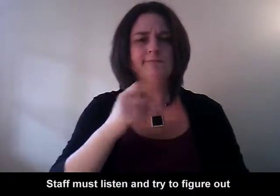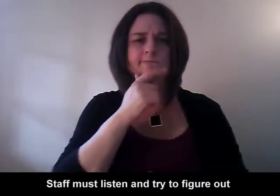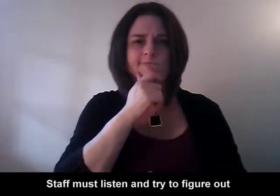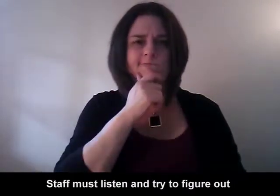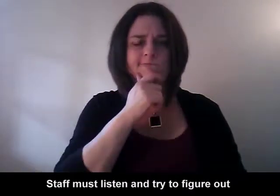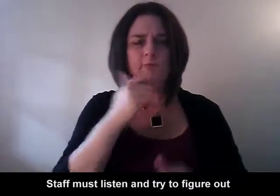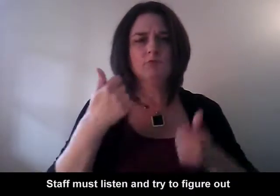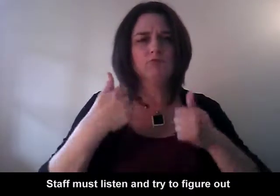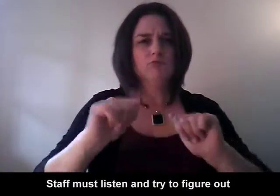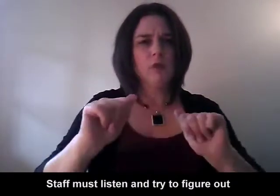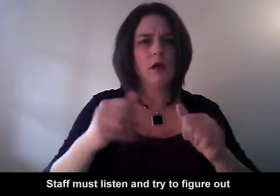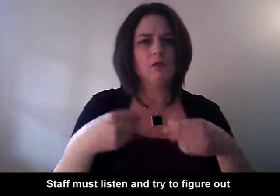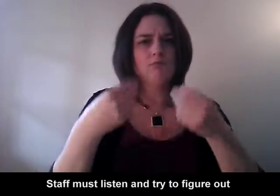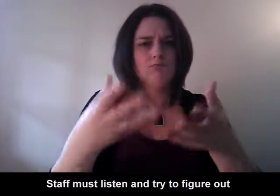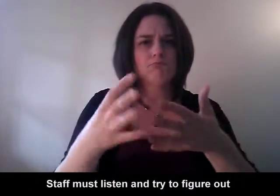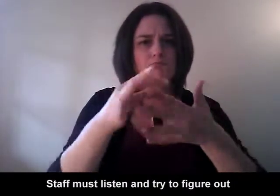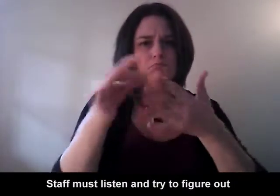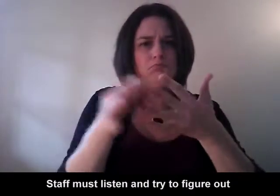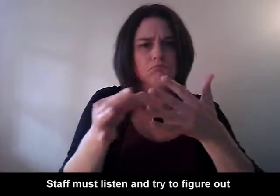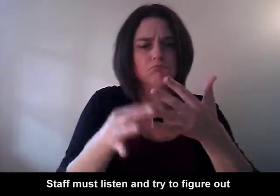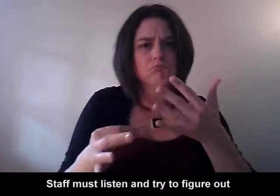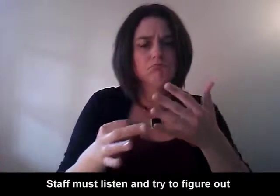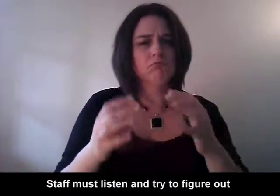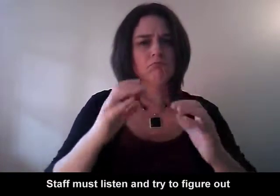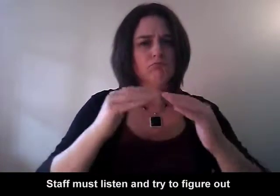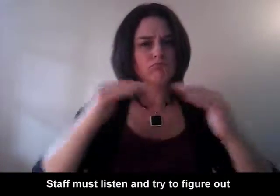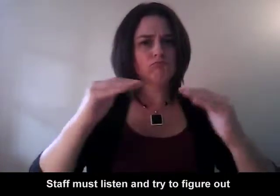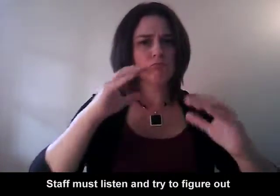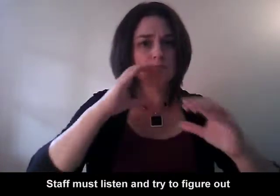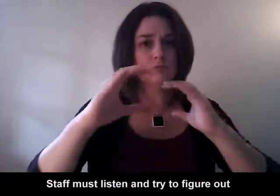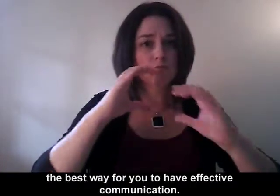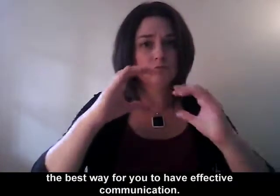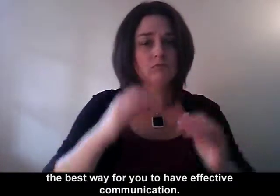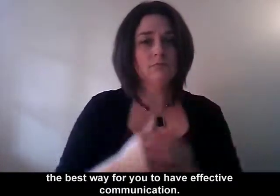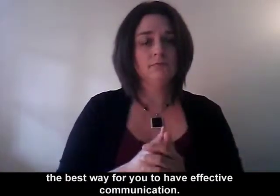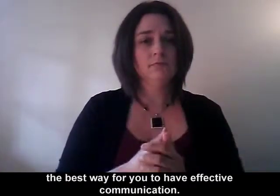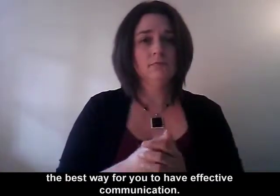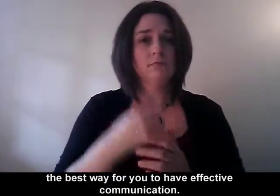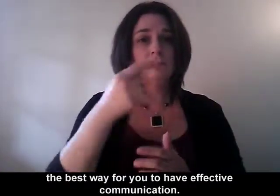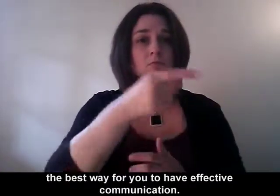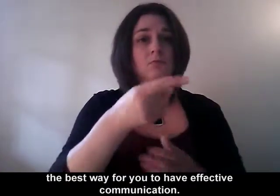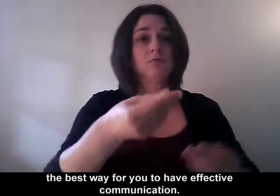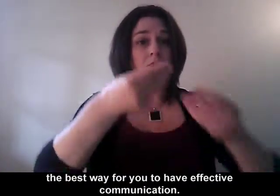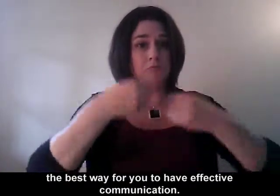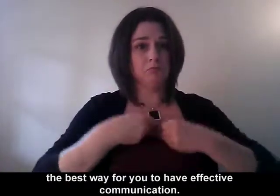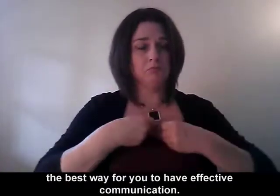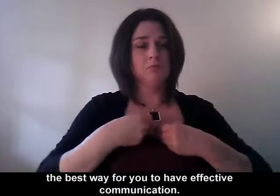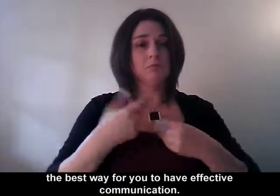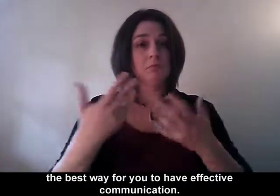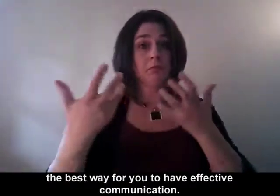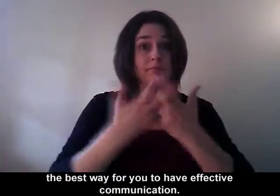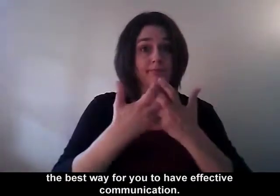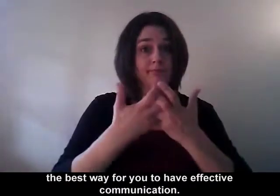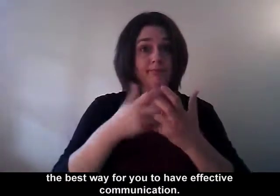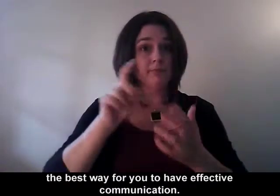staff must listen and try to figure out the best way for you to have effective communication.